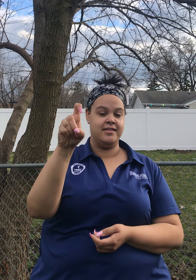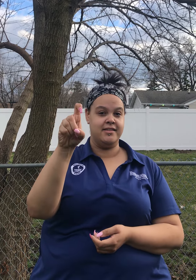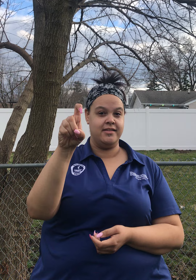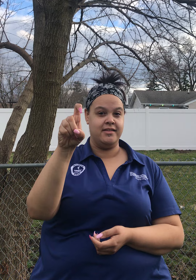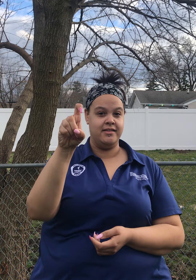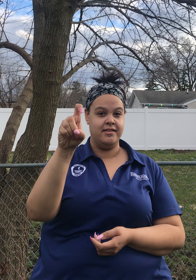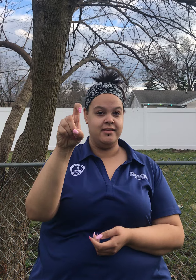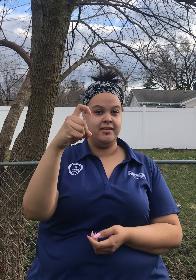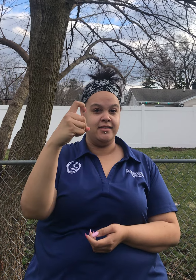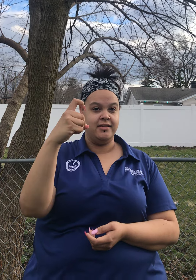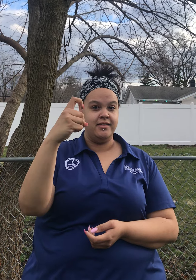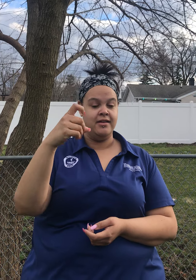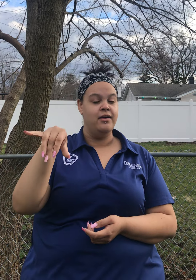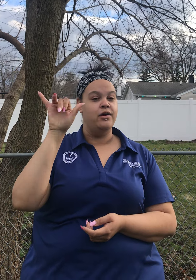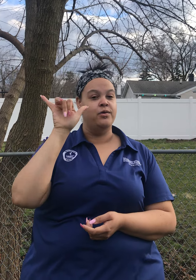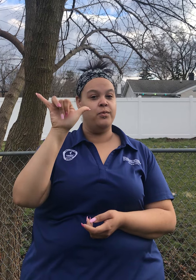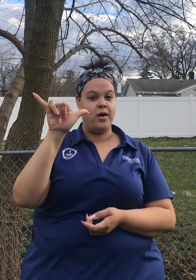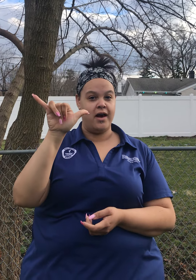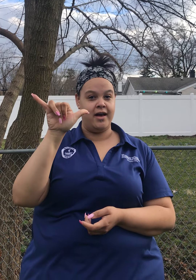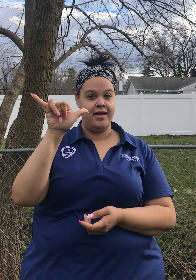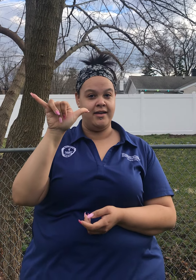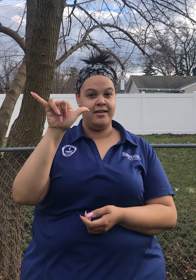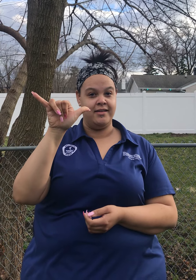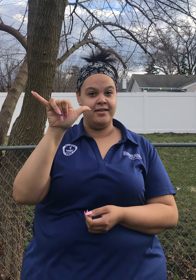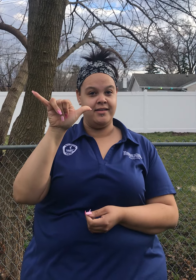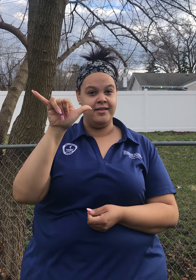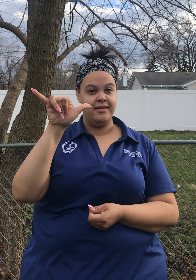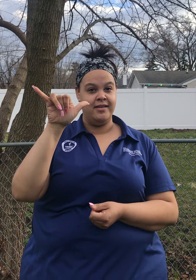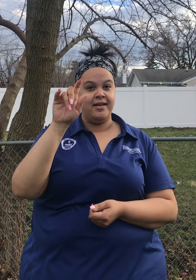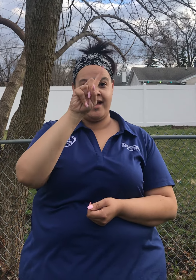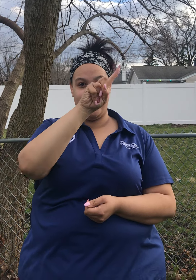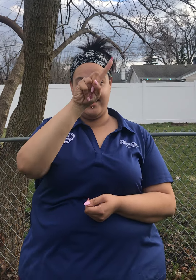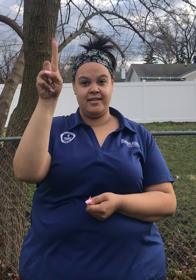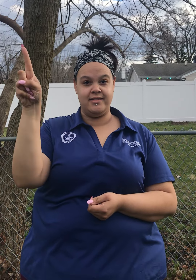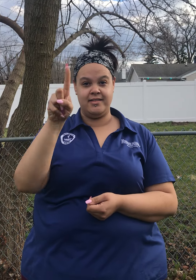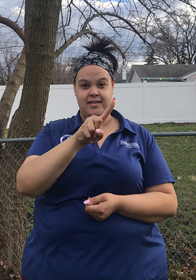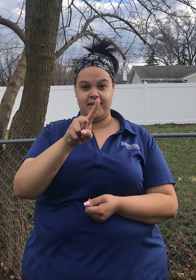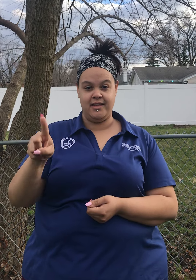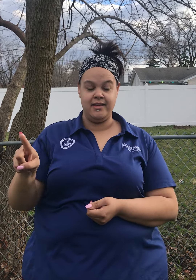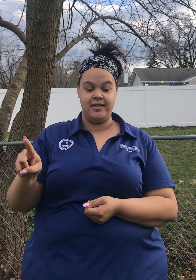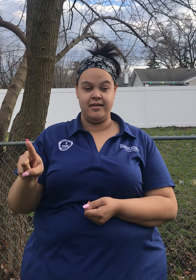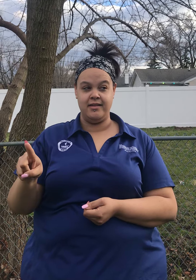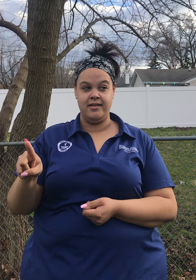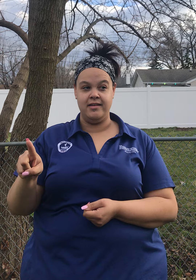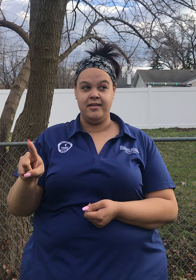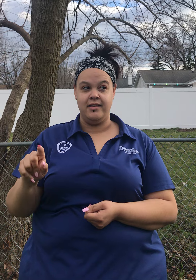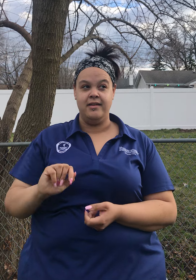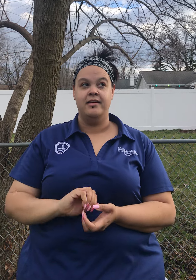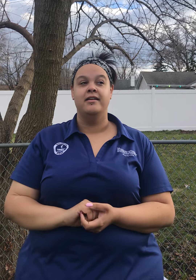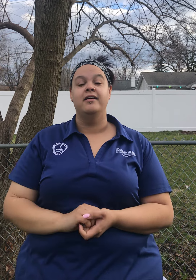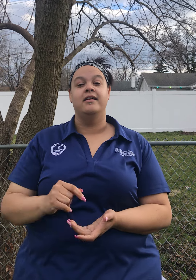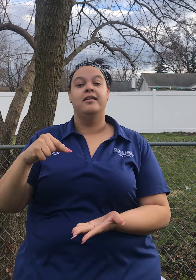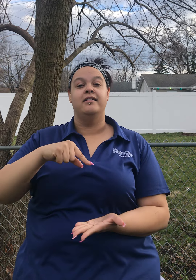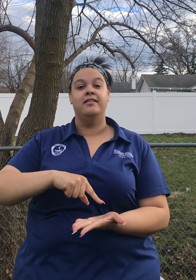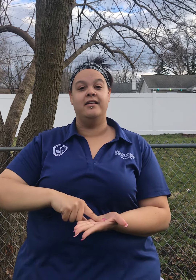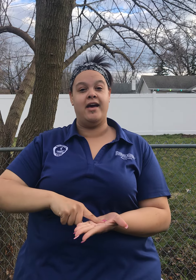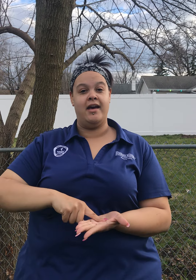Y and Z now